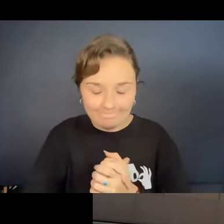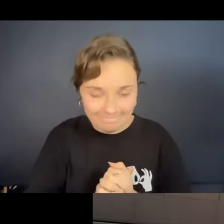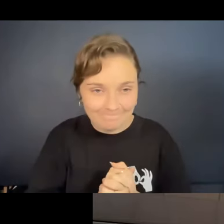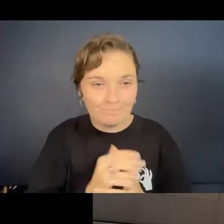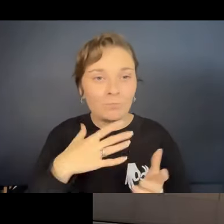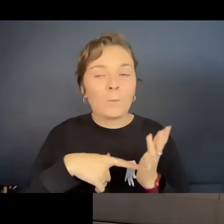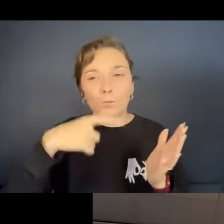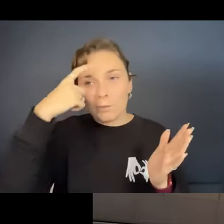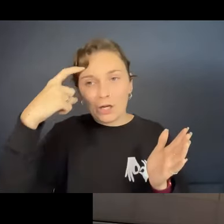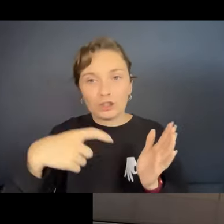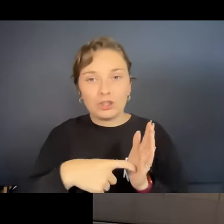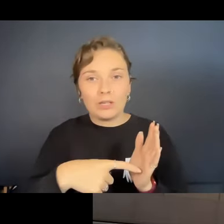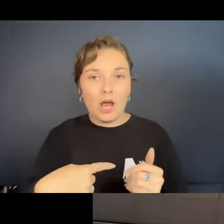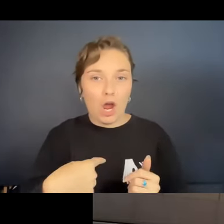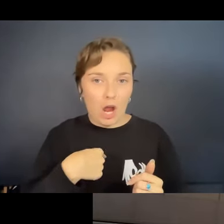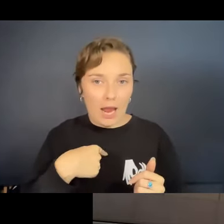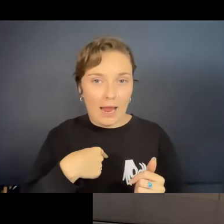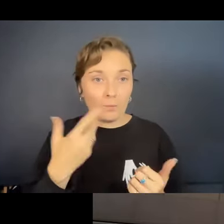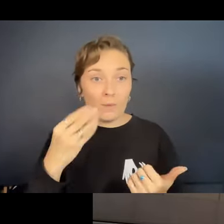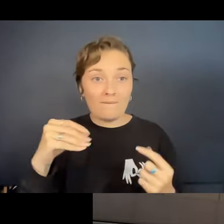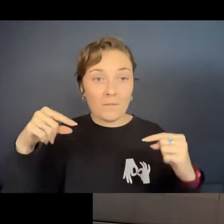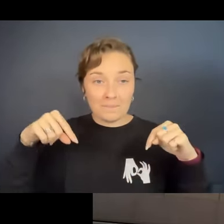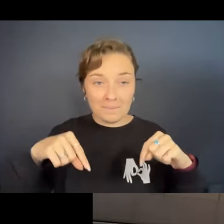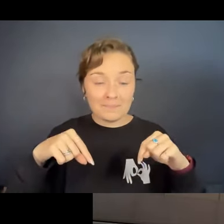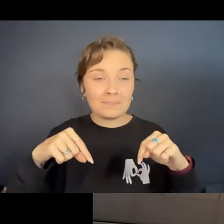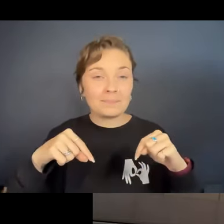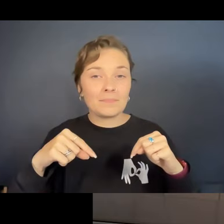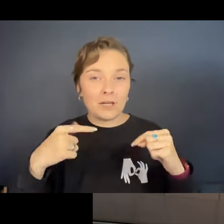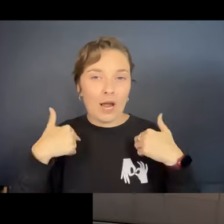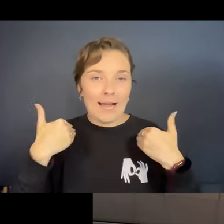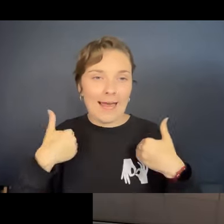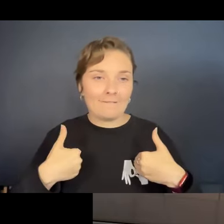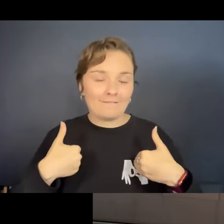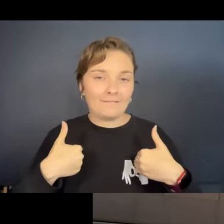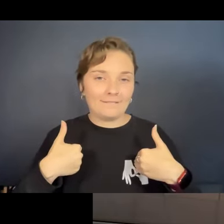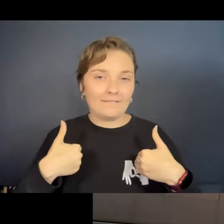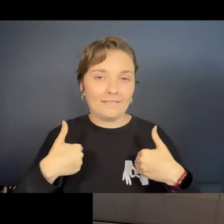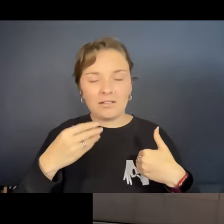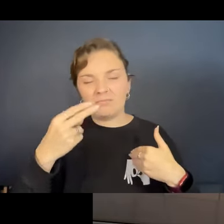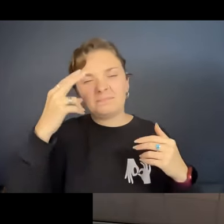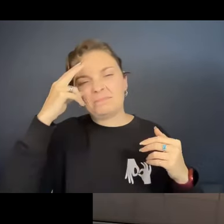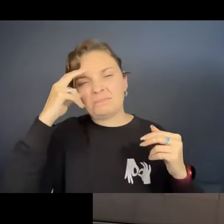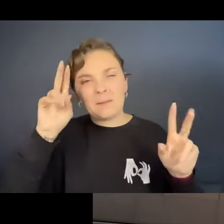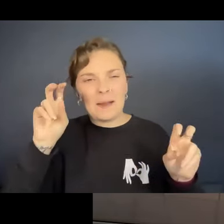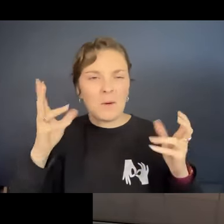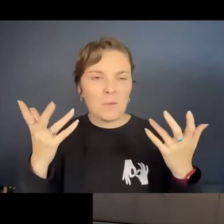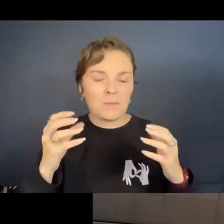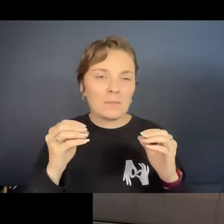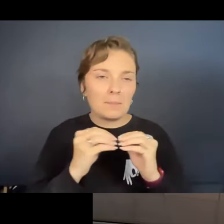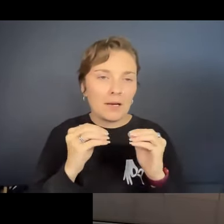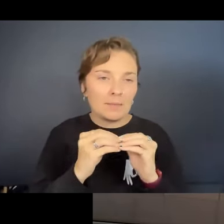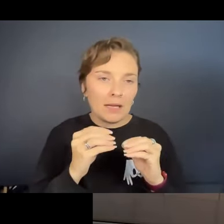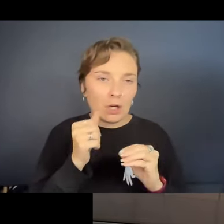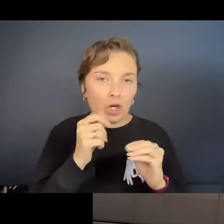to acknowledge that I'm coming from, I live in what's known now as often as Brisbane,